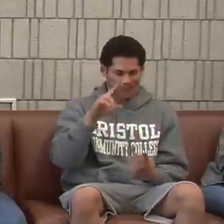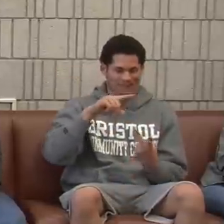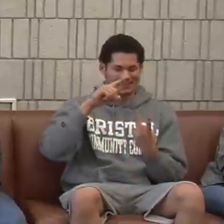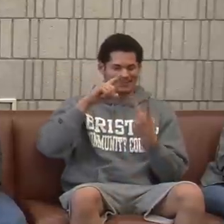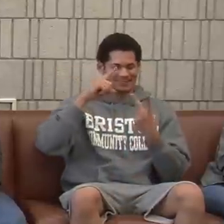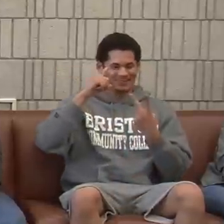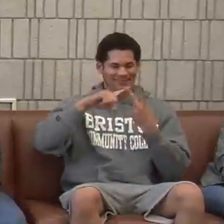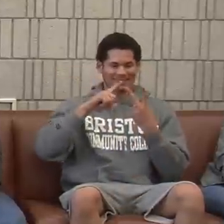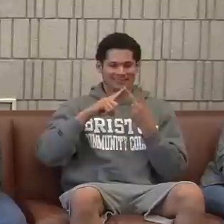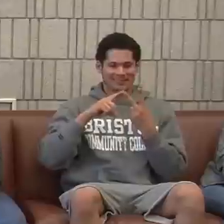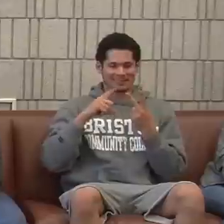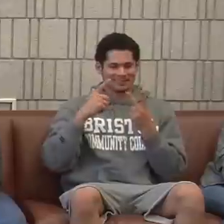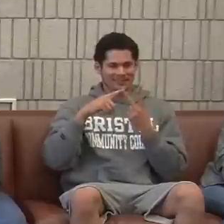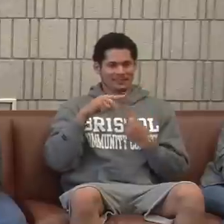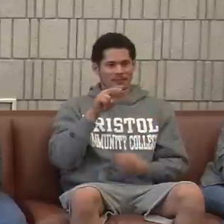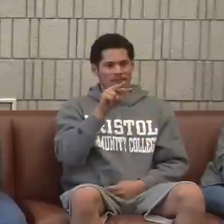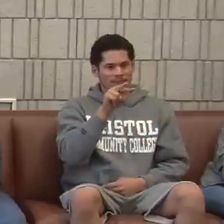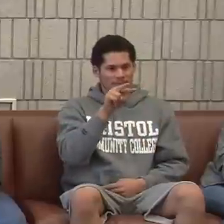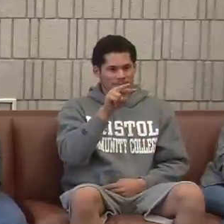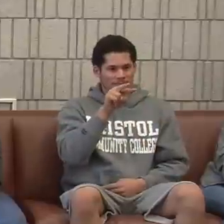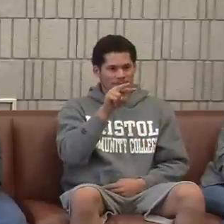around. It's like they're taken aback by what's happening.